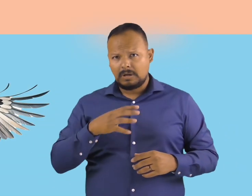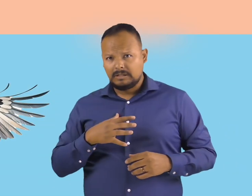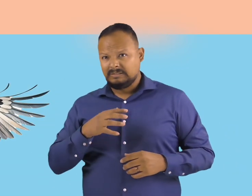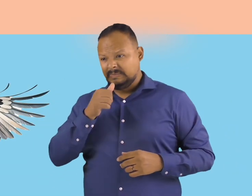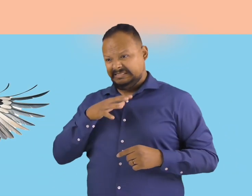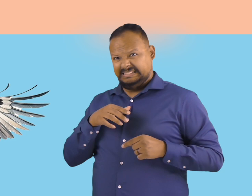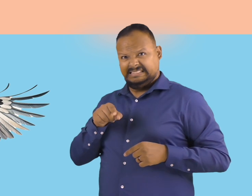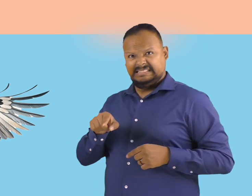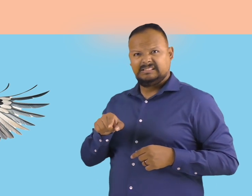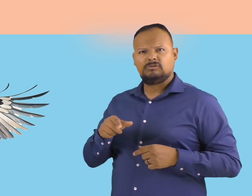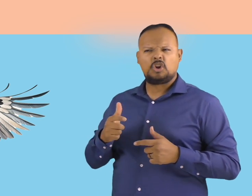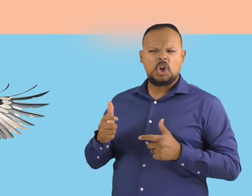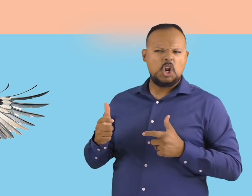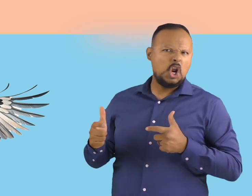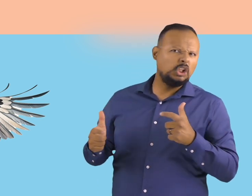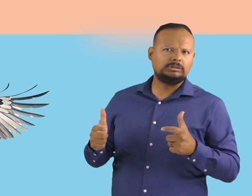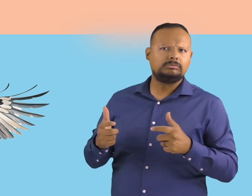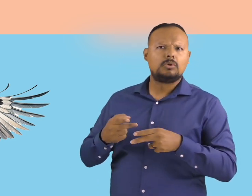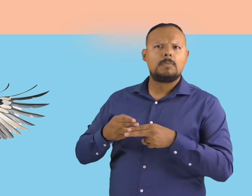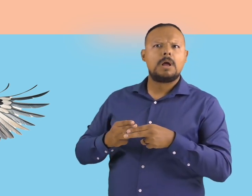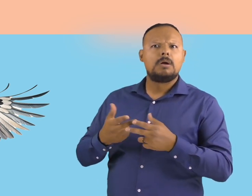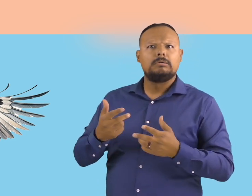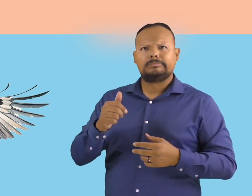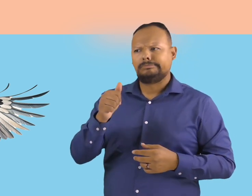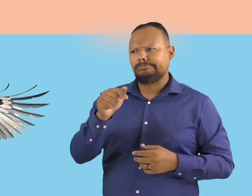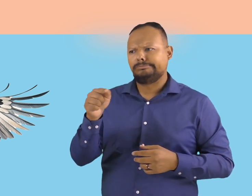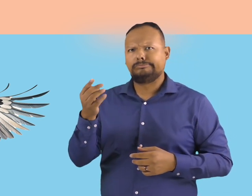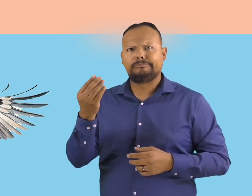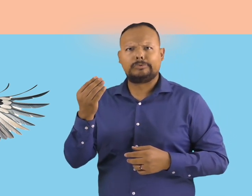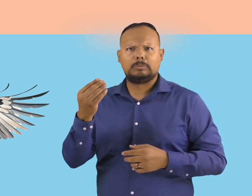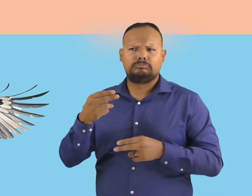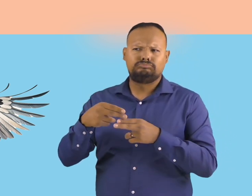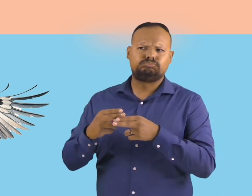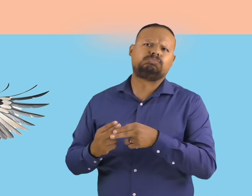around 10 to 14 pounds with a 7-foot wingspan.